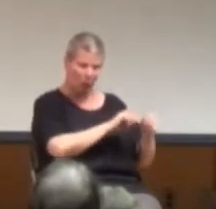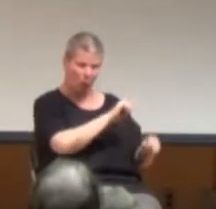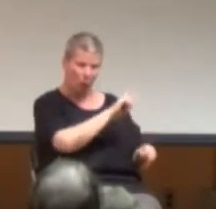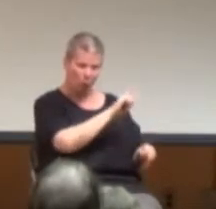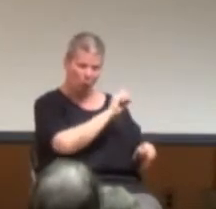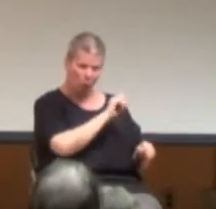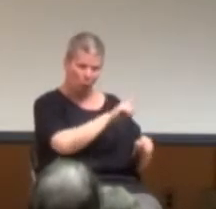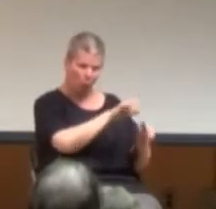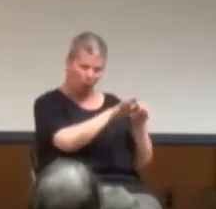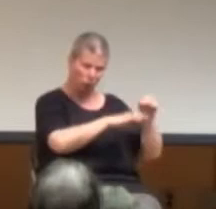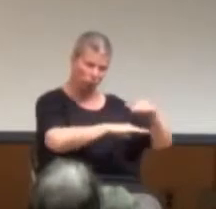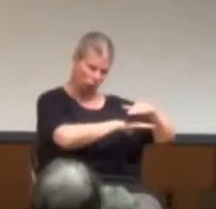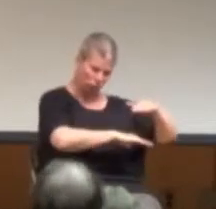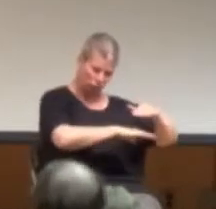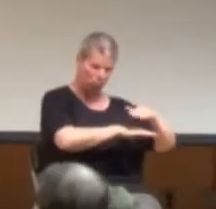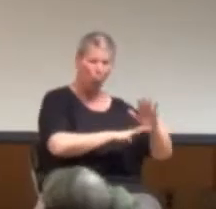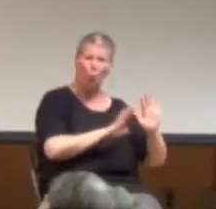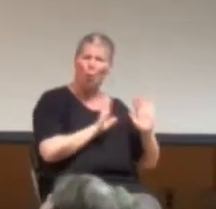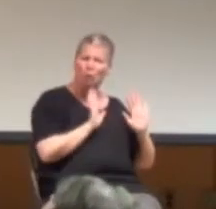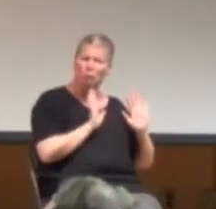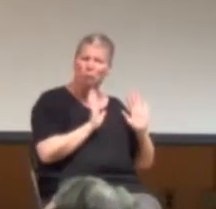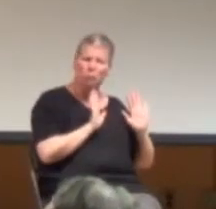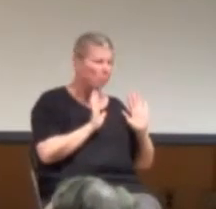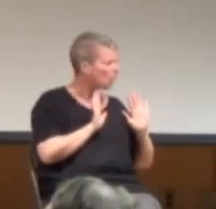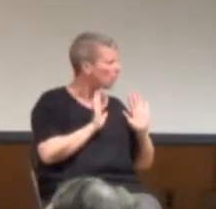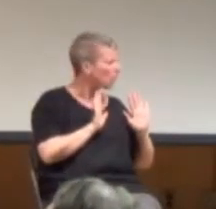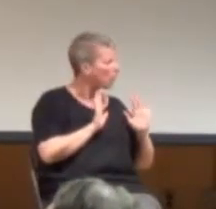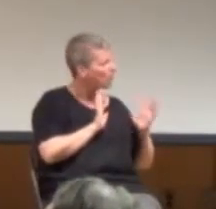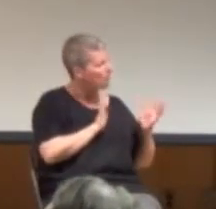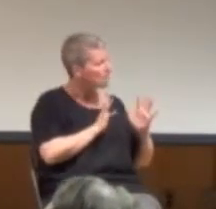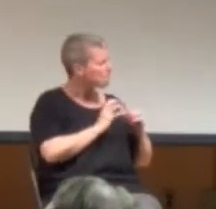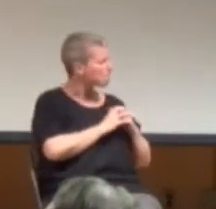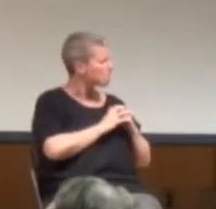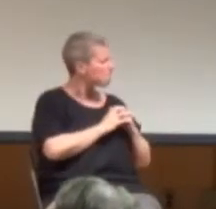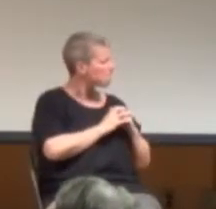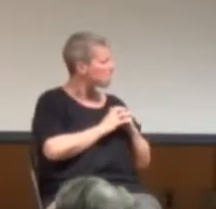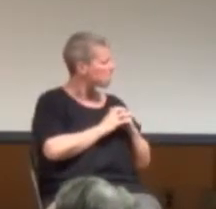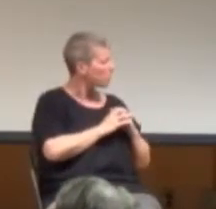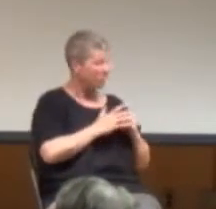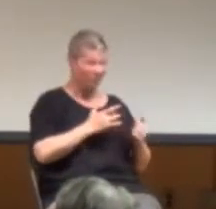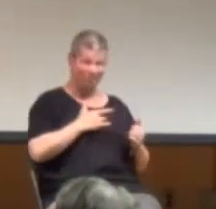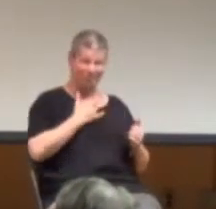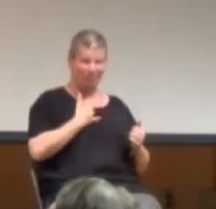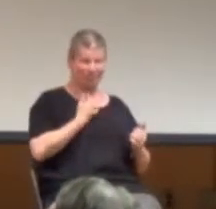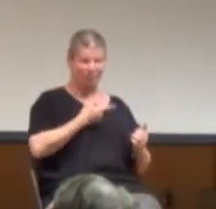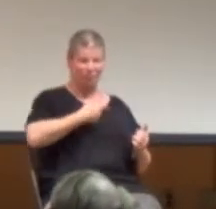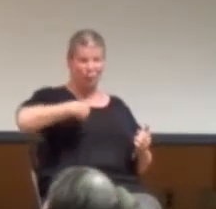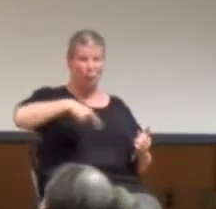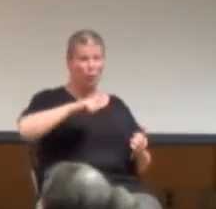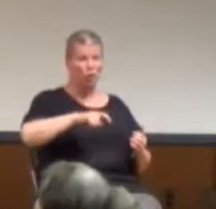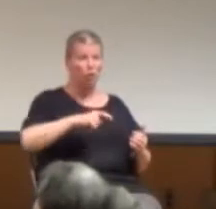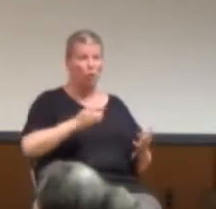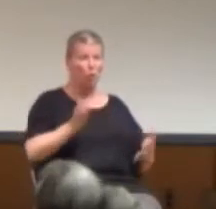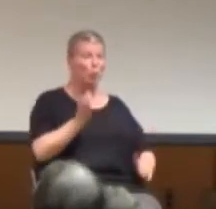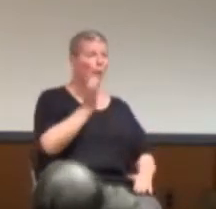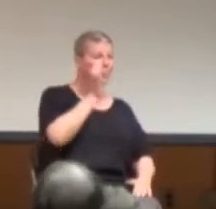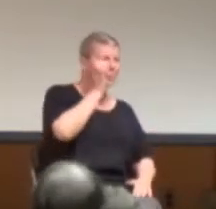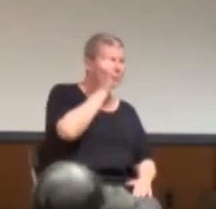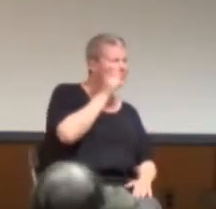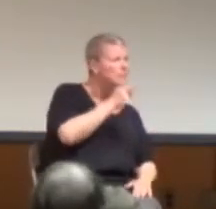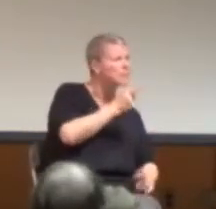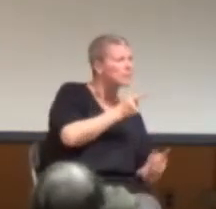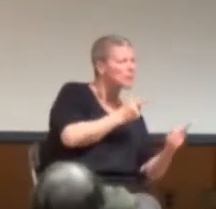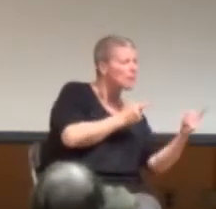Um, and I think what we just probably ought to do is listen to the questions